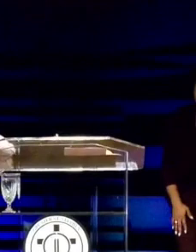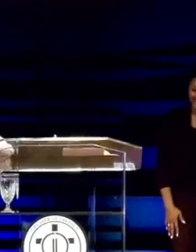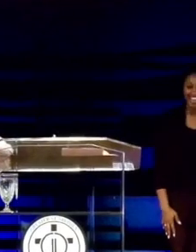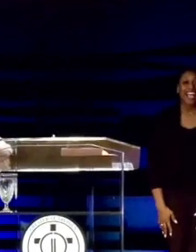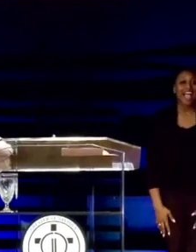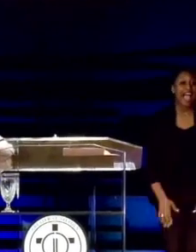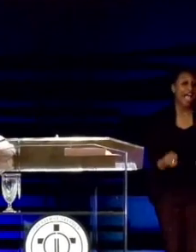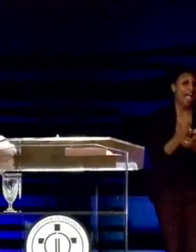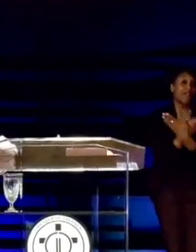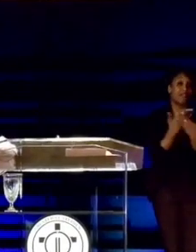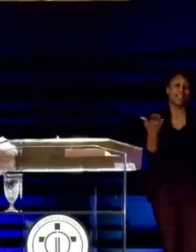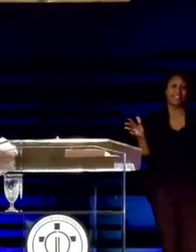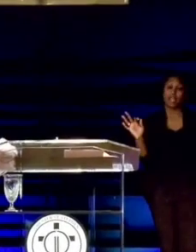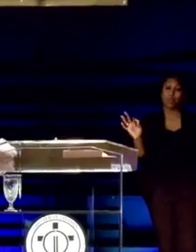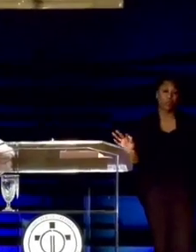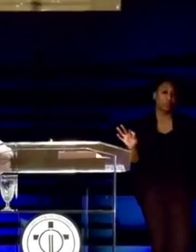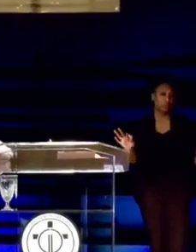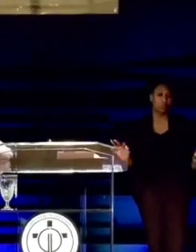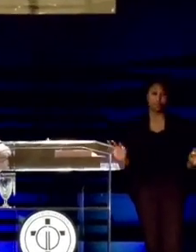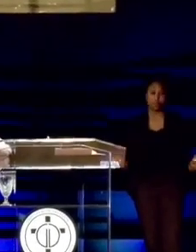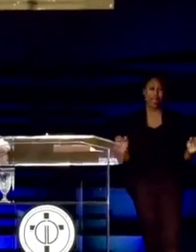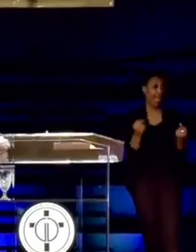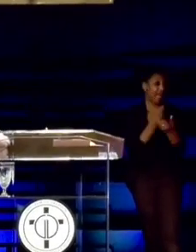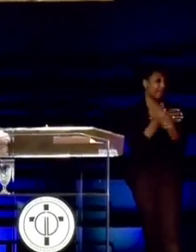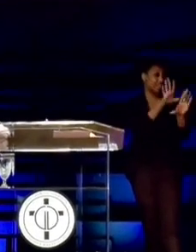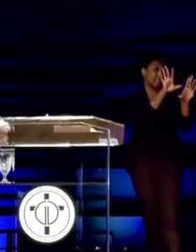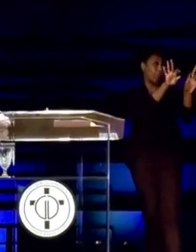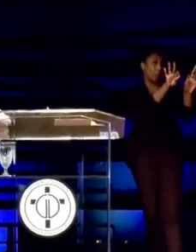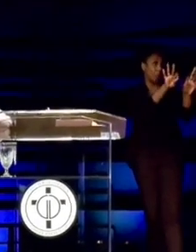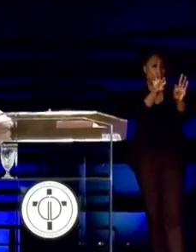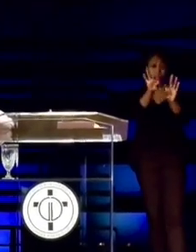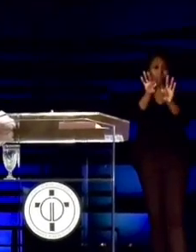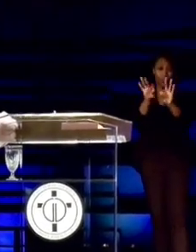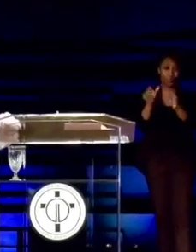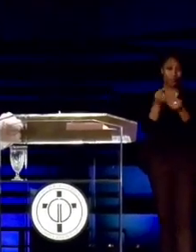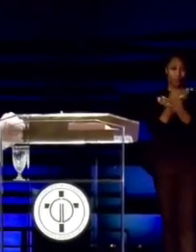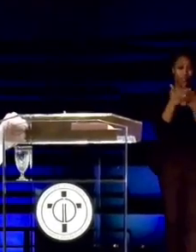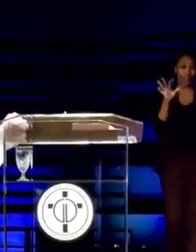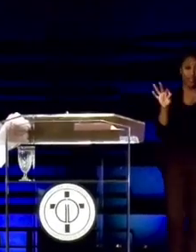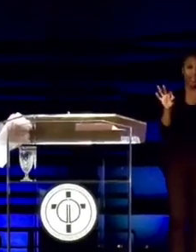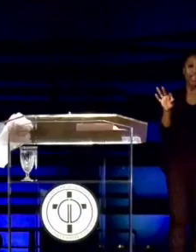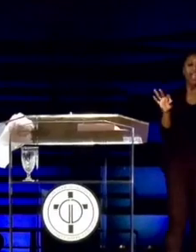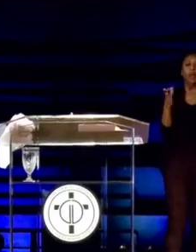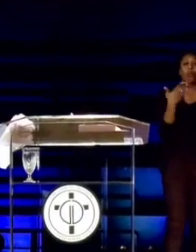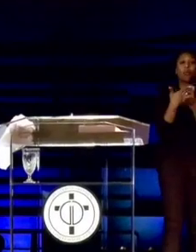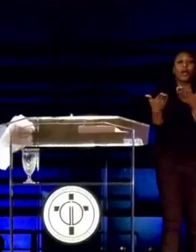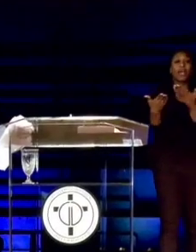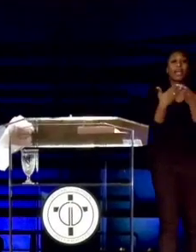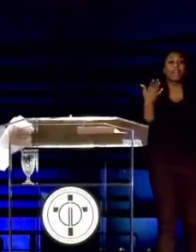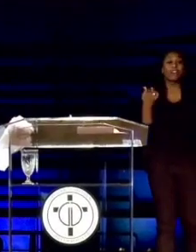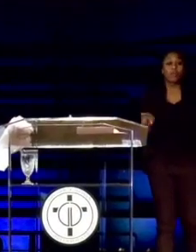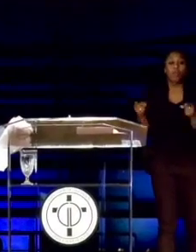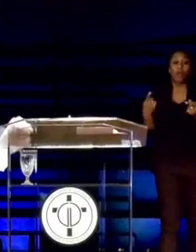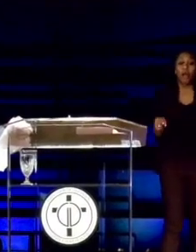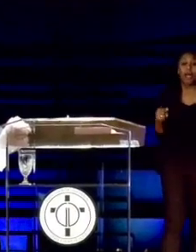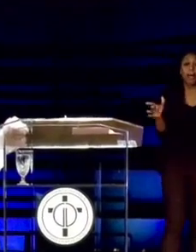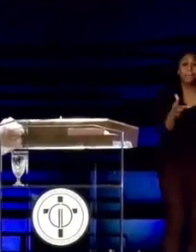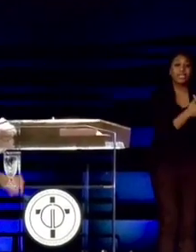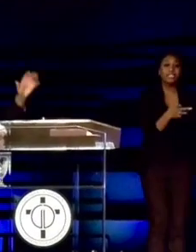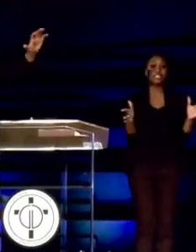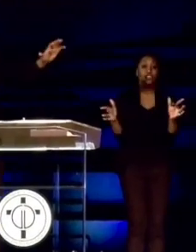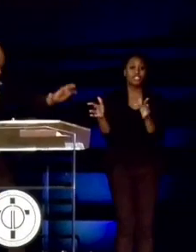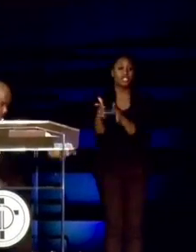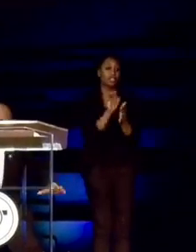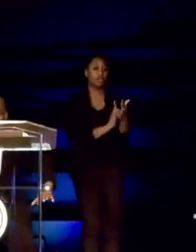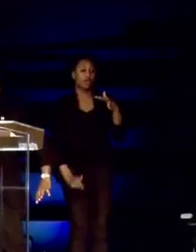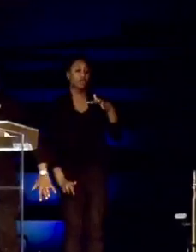right. That don't mean that everything is going to be Peter King. That simply means in whatever you're going through. Jesus said,